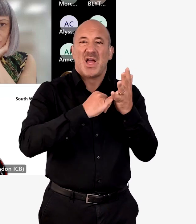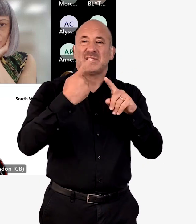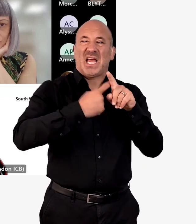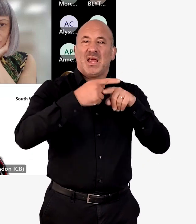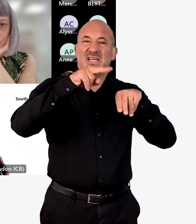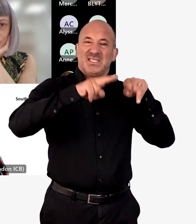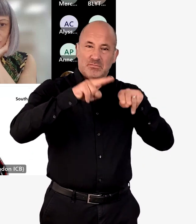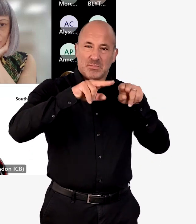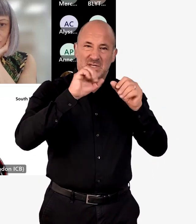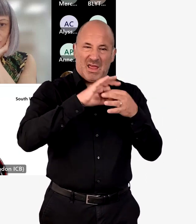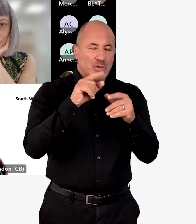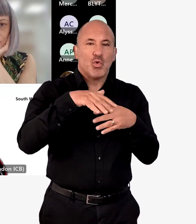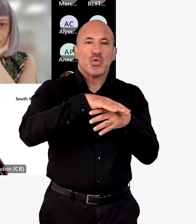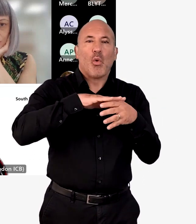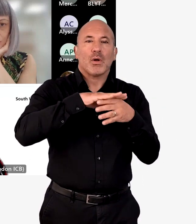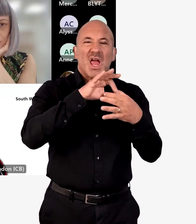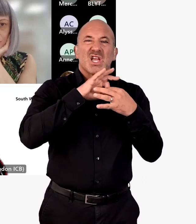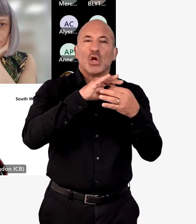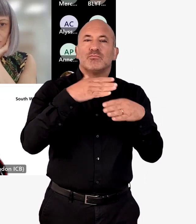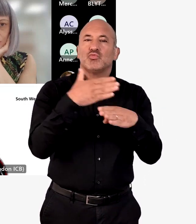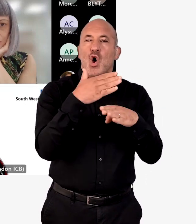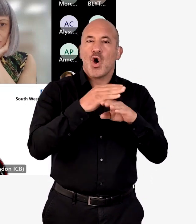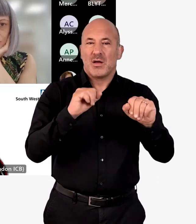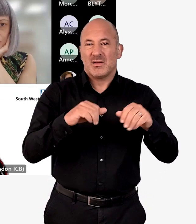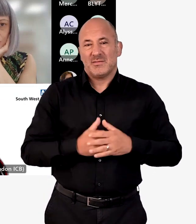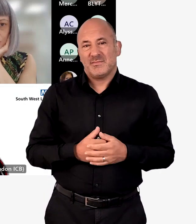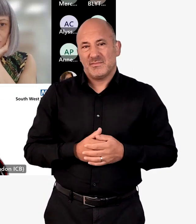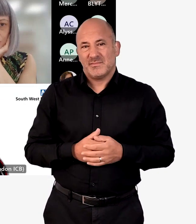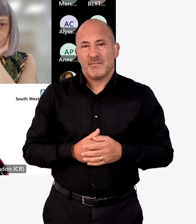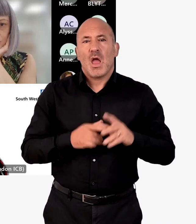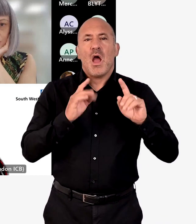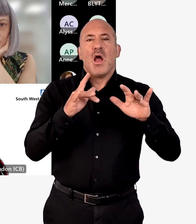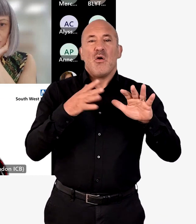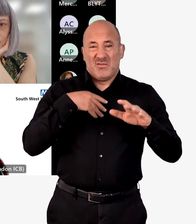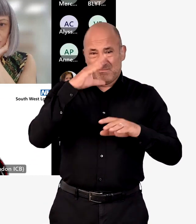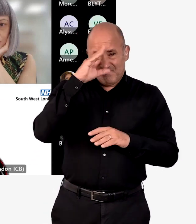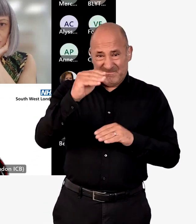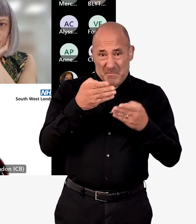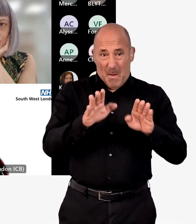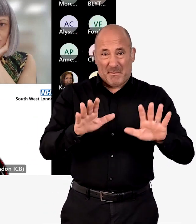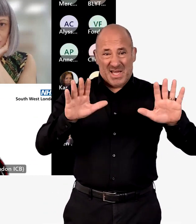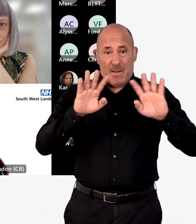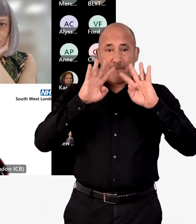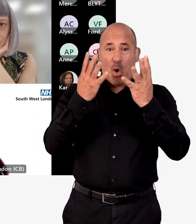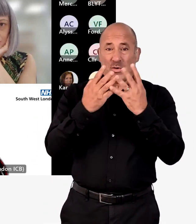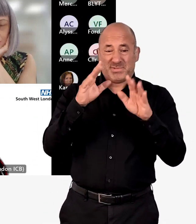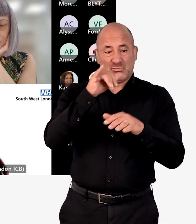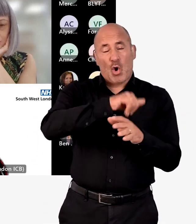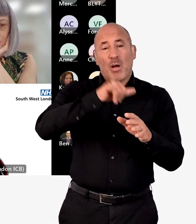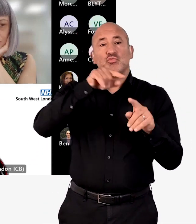as part of NHS England's assessment of our local engagement work. I wish to report in public